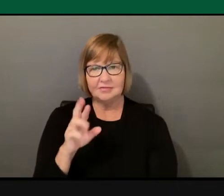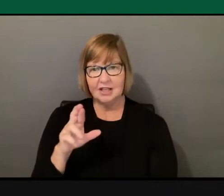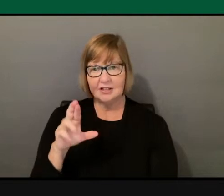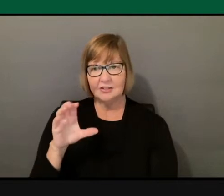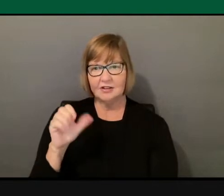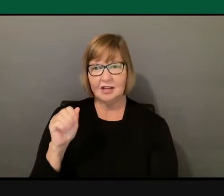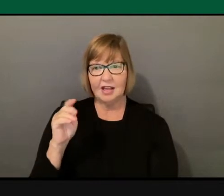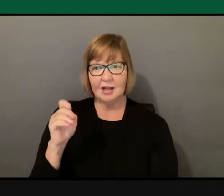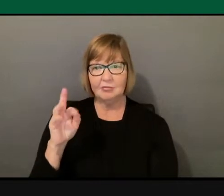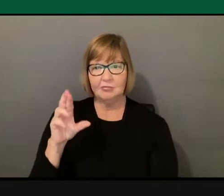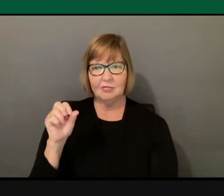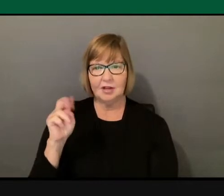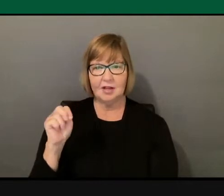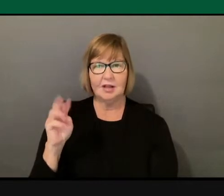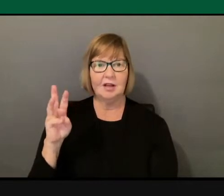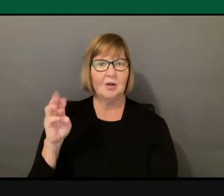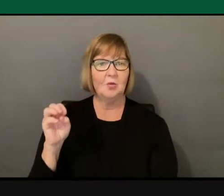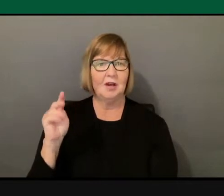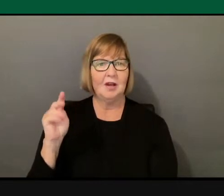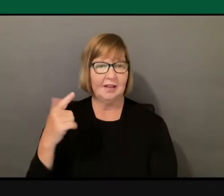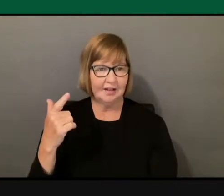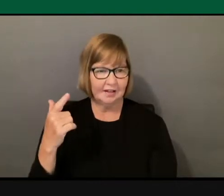Rabbi Nancy Wexler.